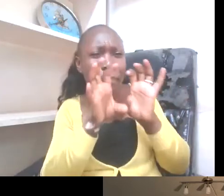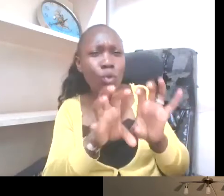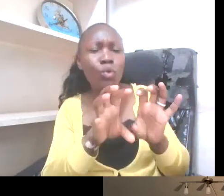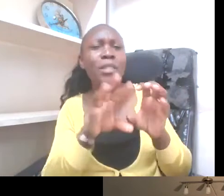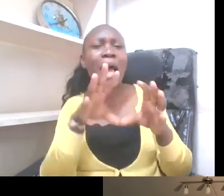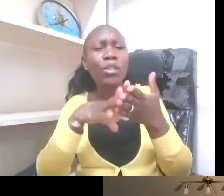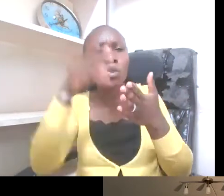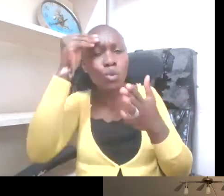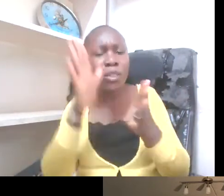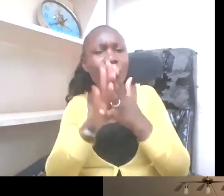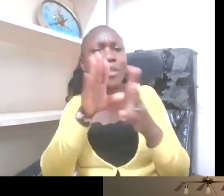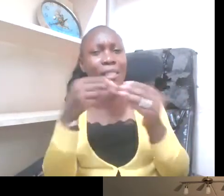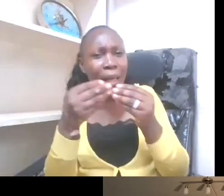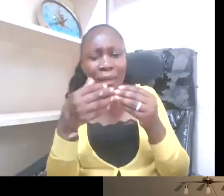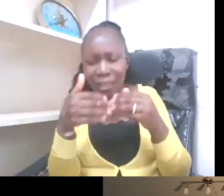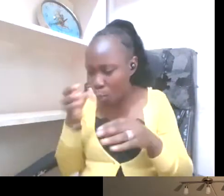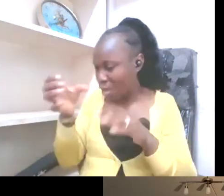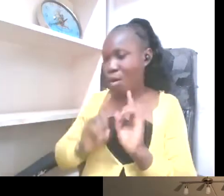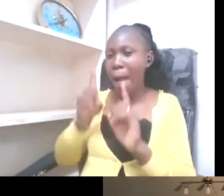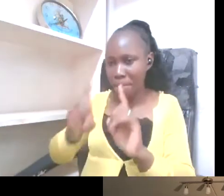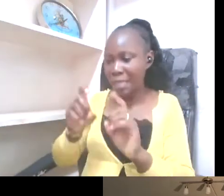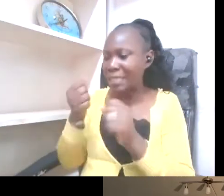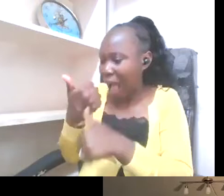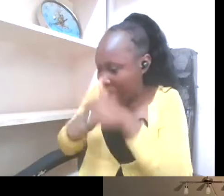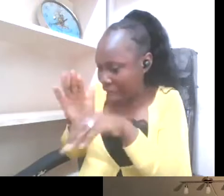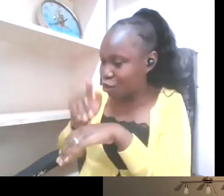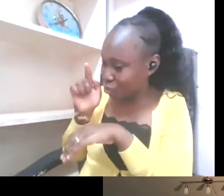discrimination should be dealt with decisively. Yeah.